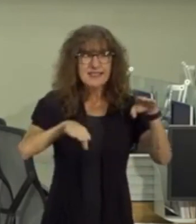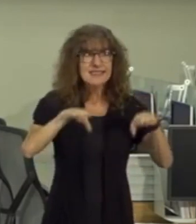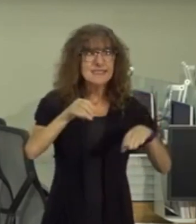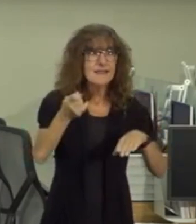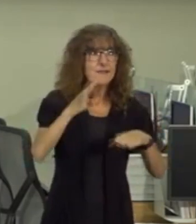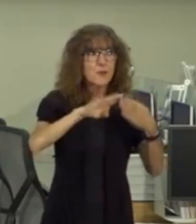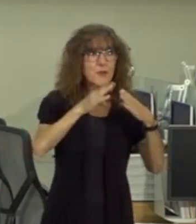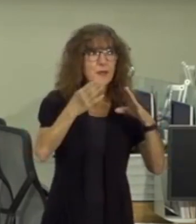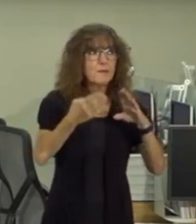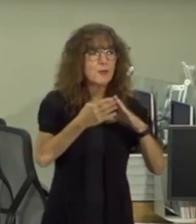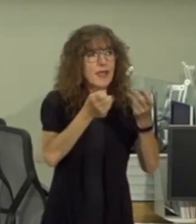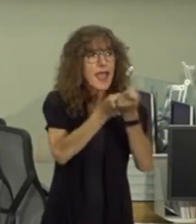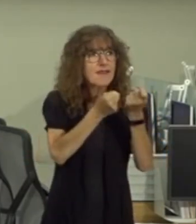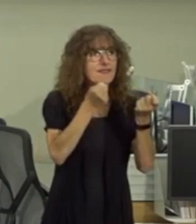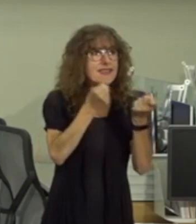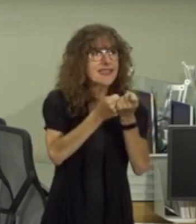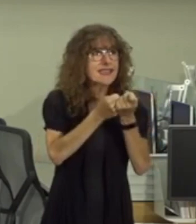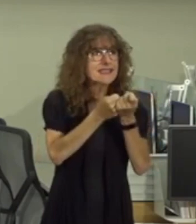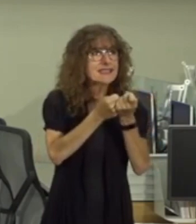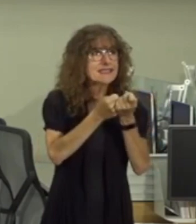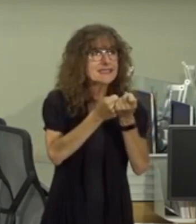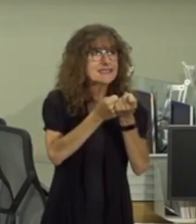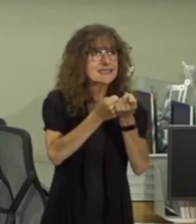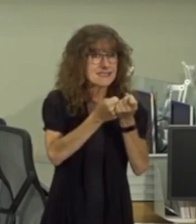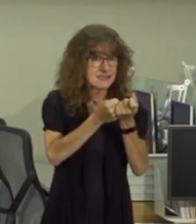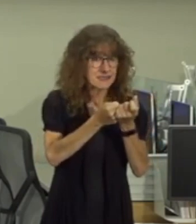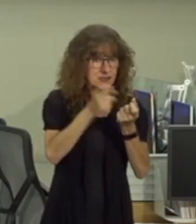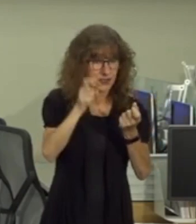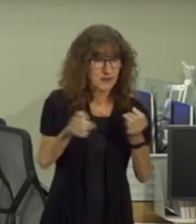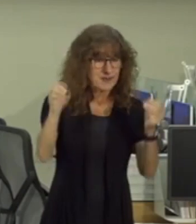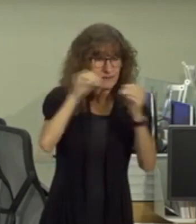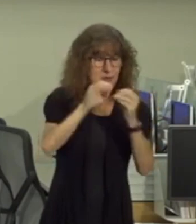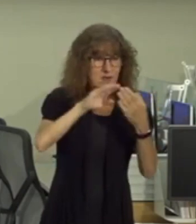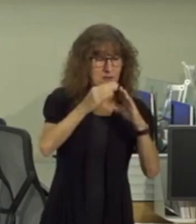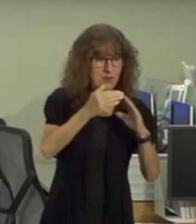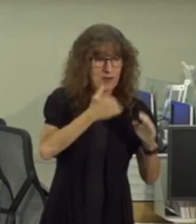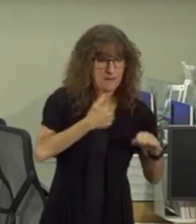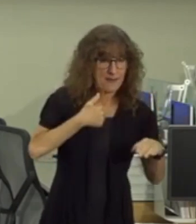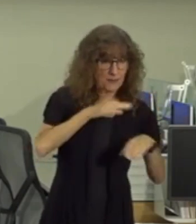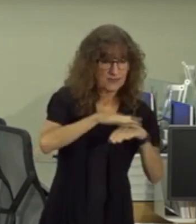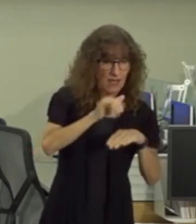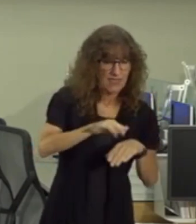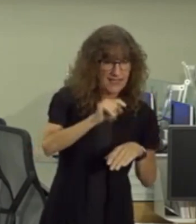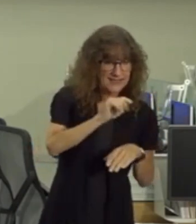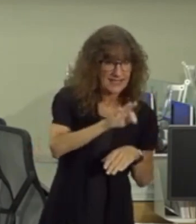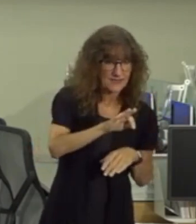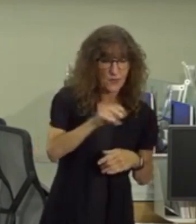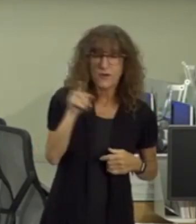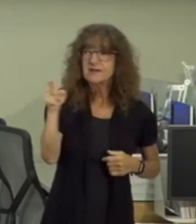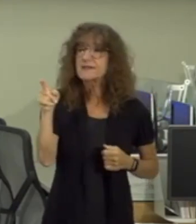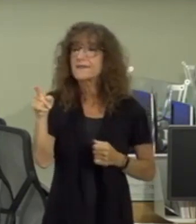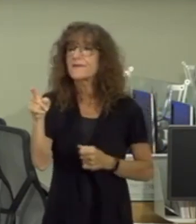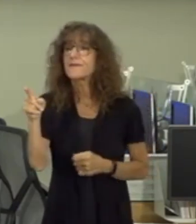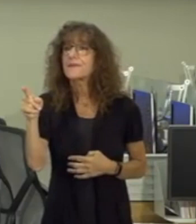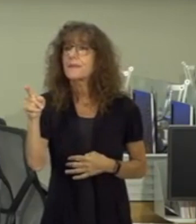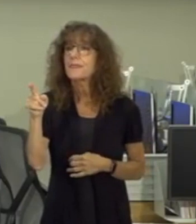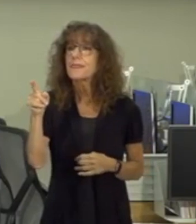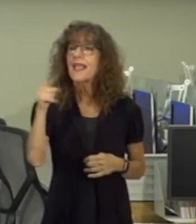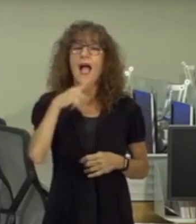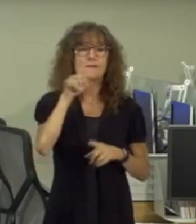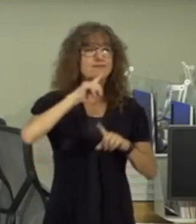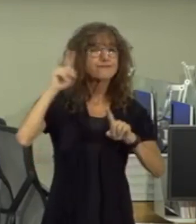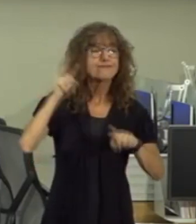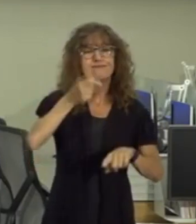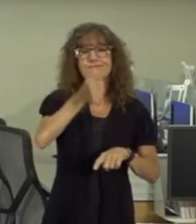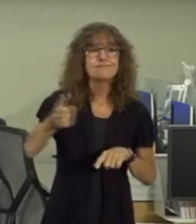few community advocates believe there should be more community members on well so i issued an executive